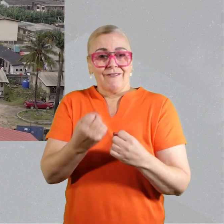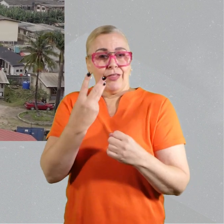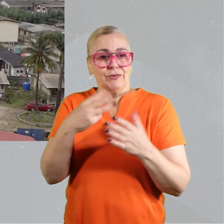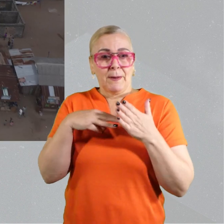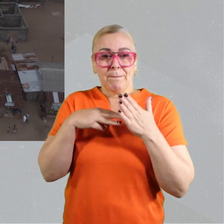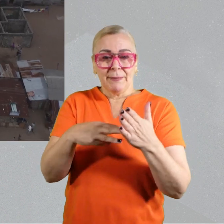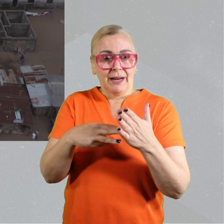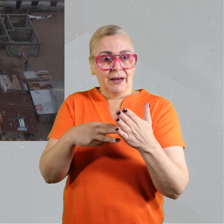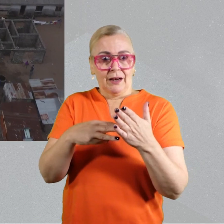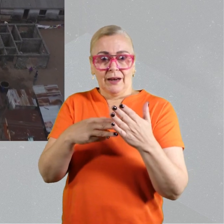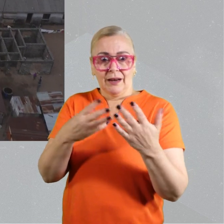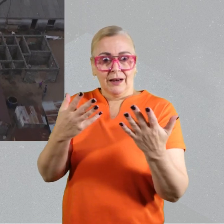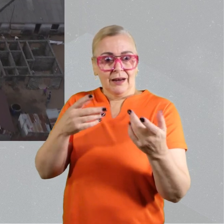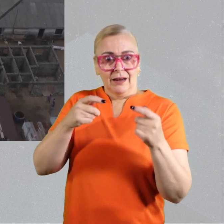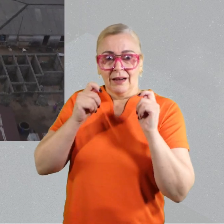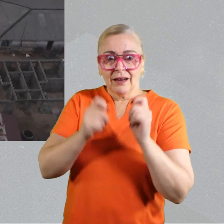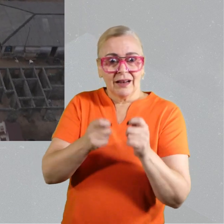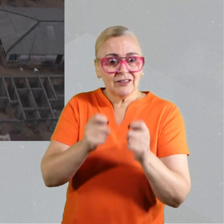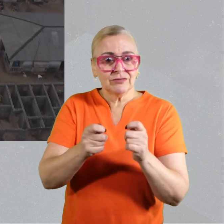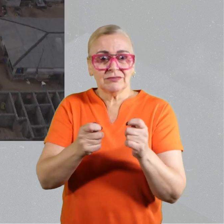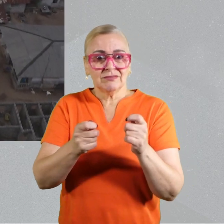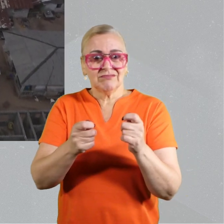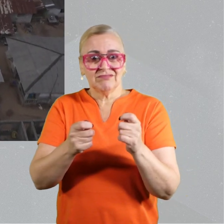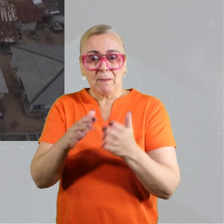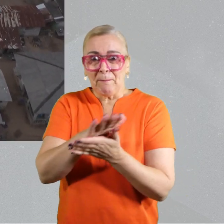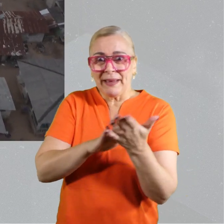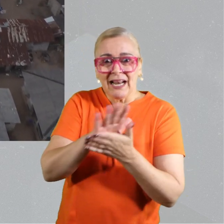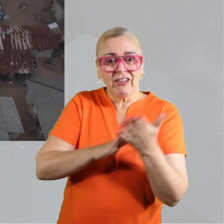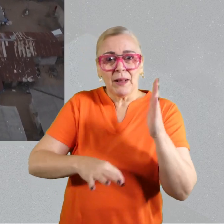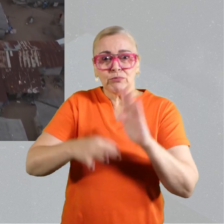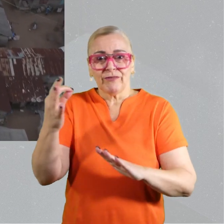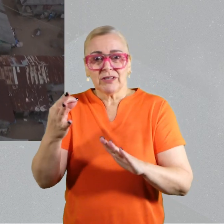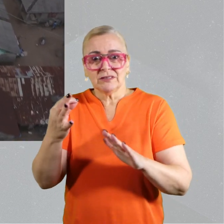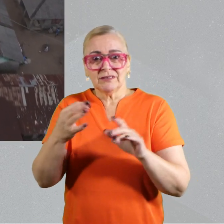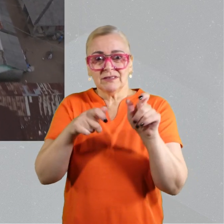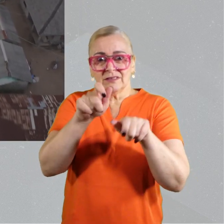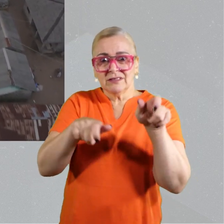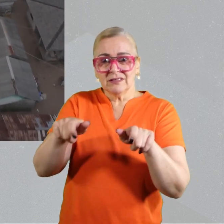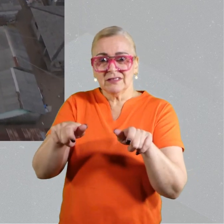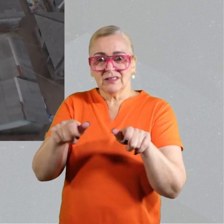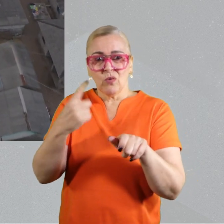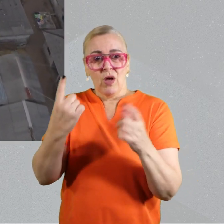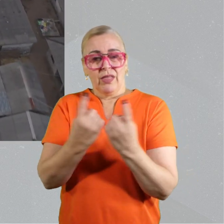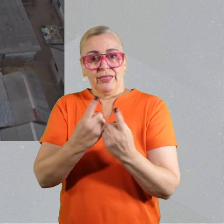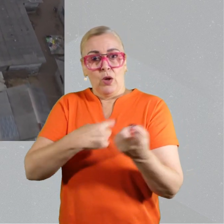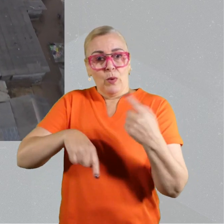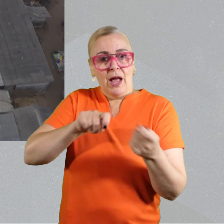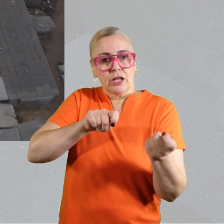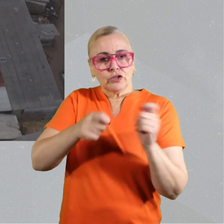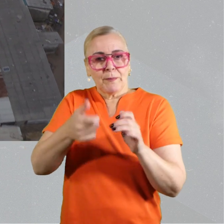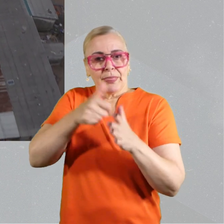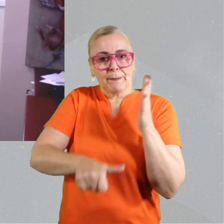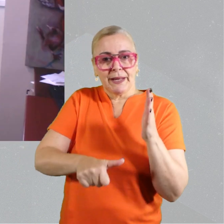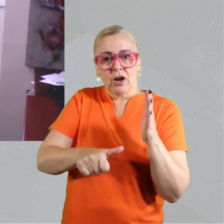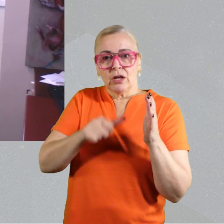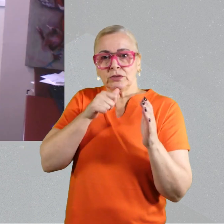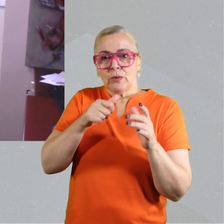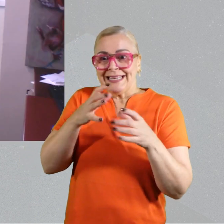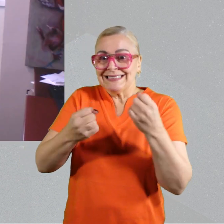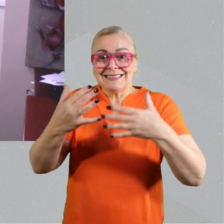in the country. But it's a good example that, you you don't have to have a $3 million intervention to have a meaningful improvement